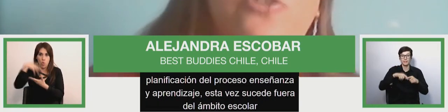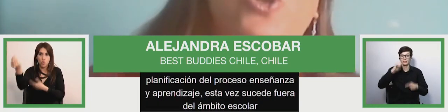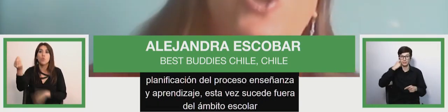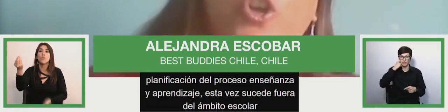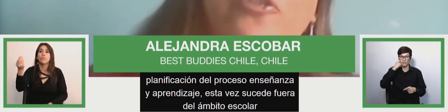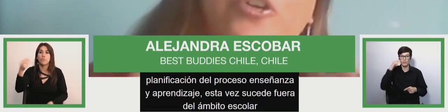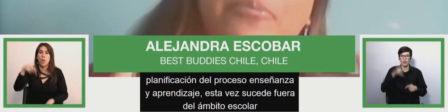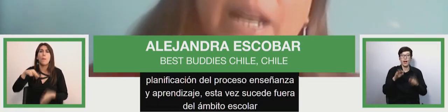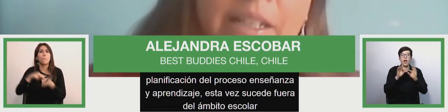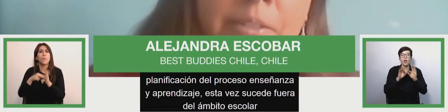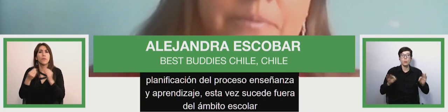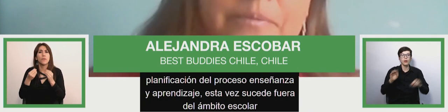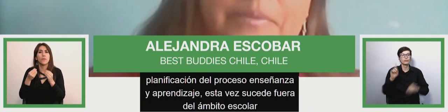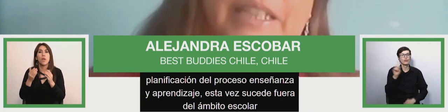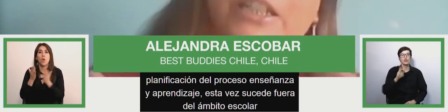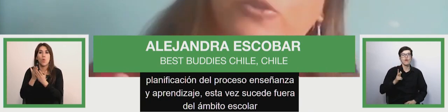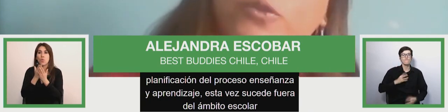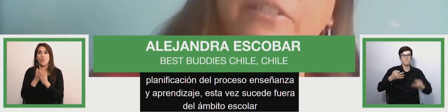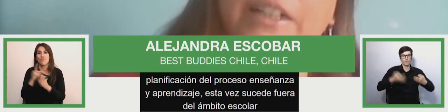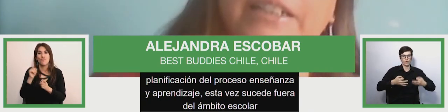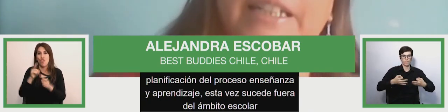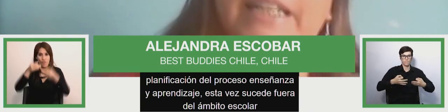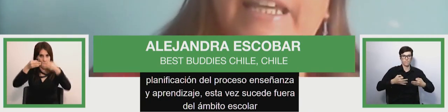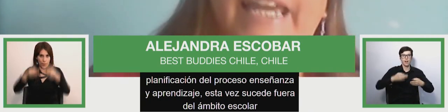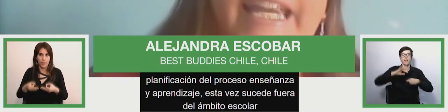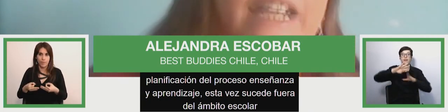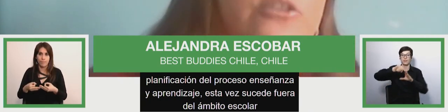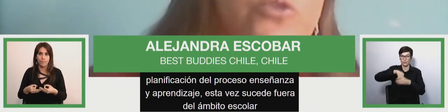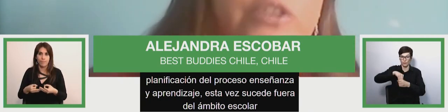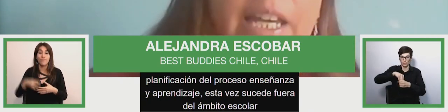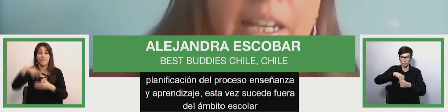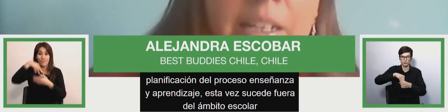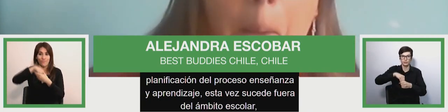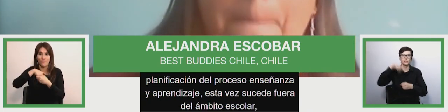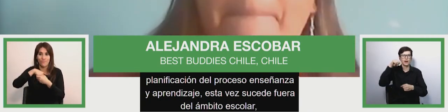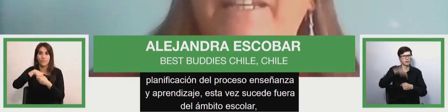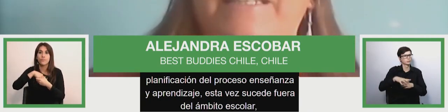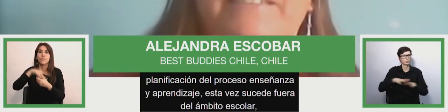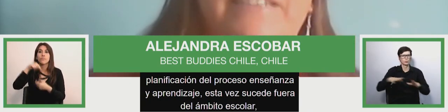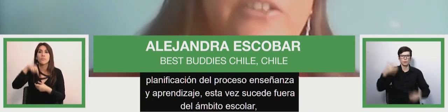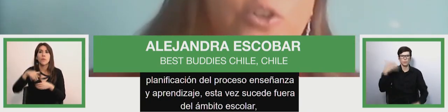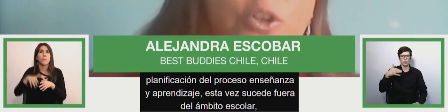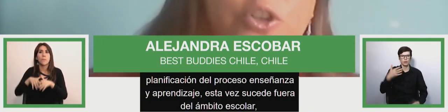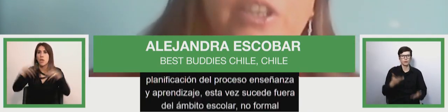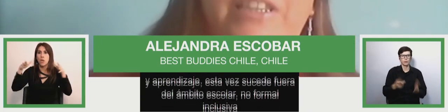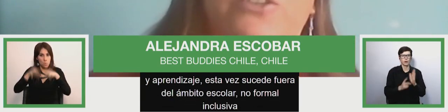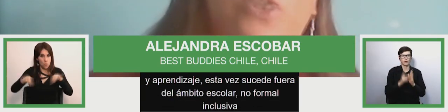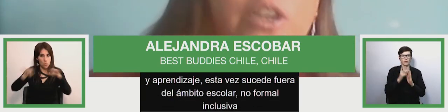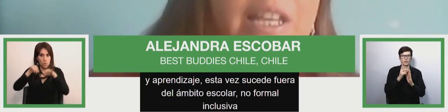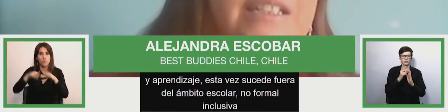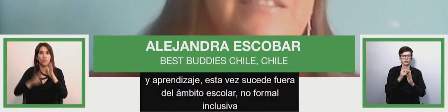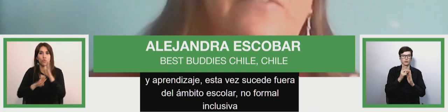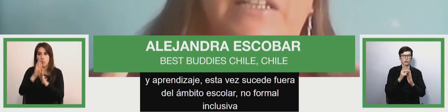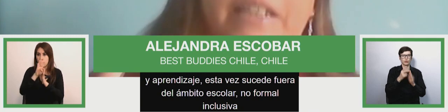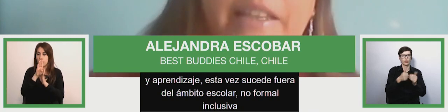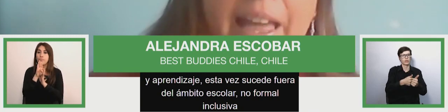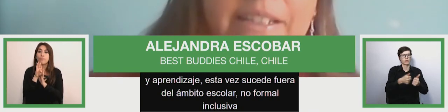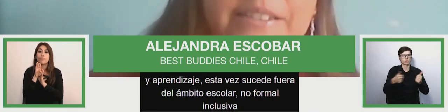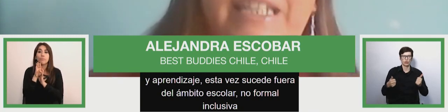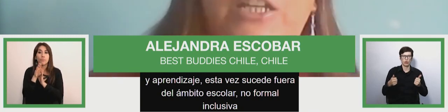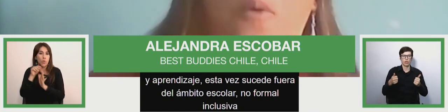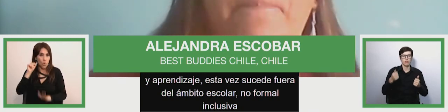a non-formal education inclusive is crucial for the development of health